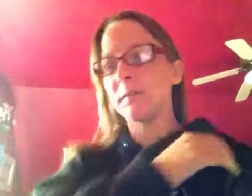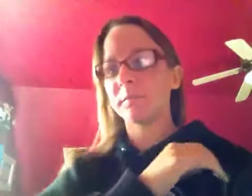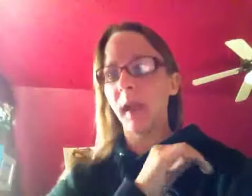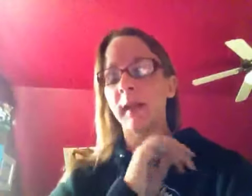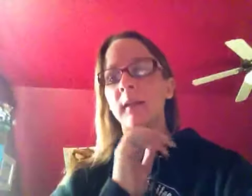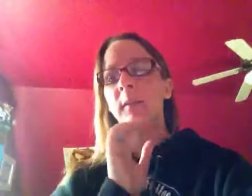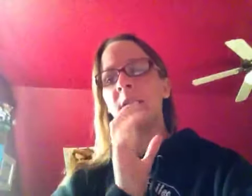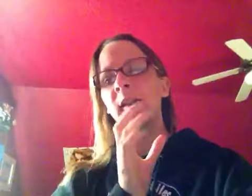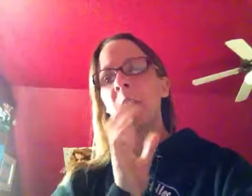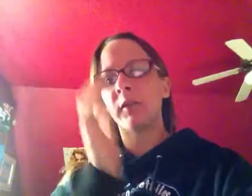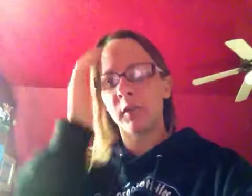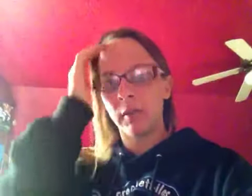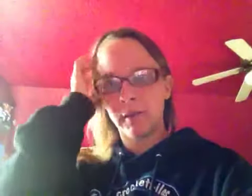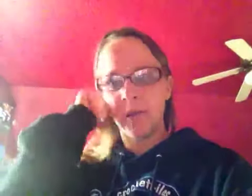and it's a pretty small store too